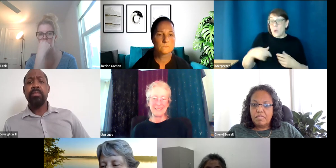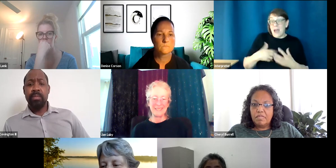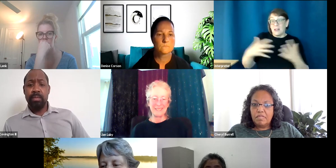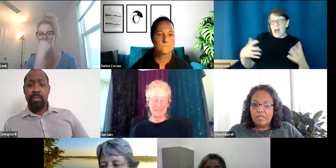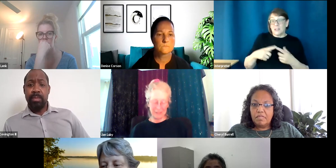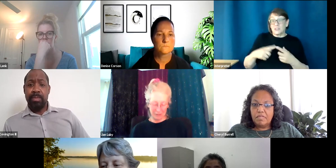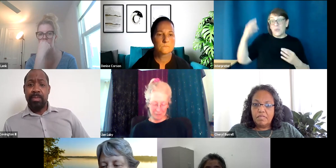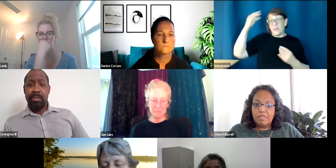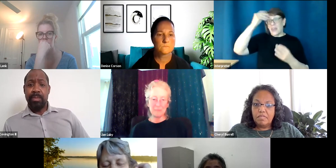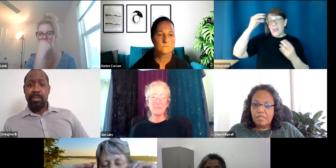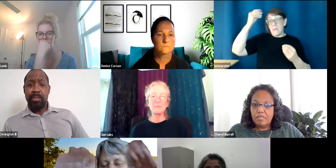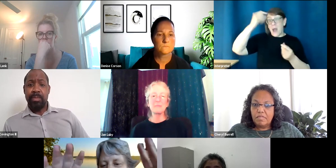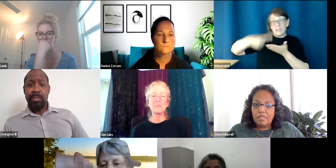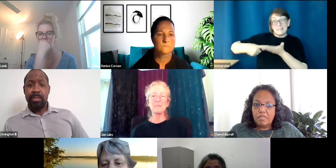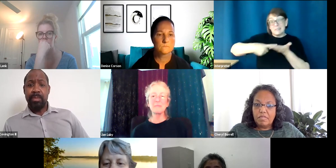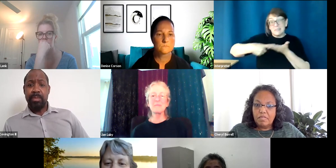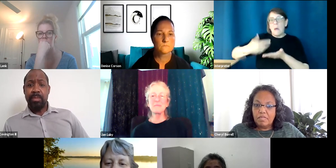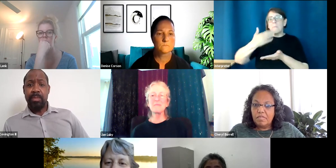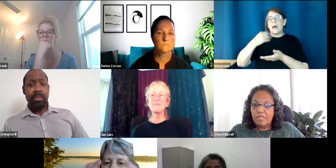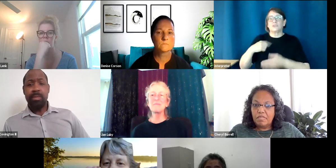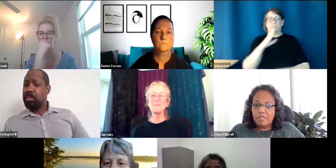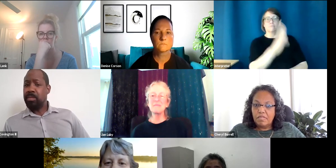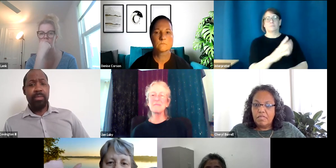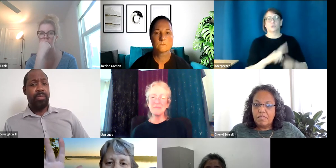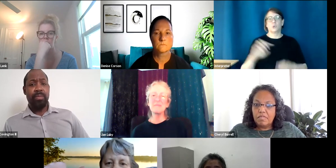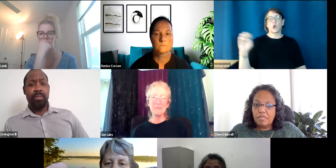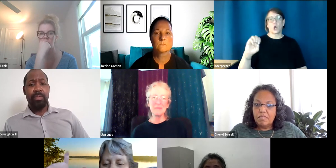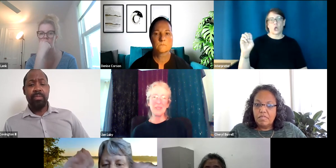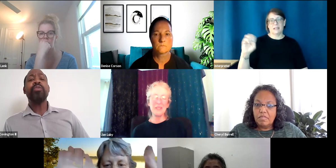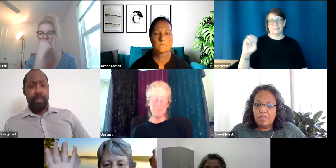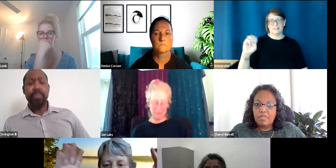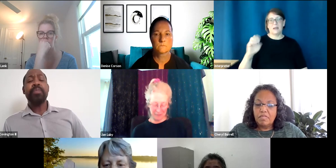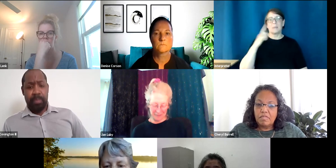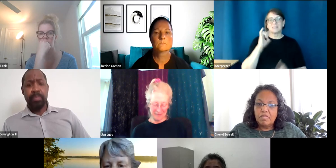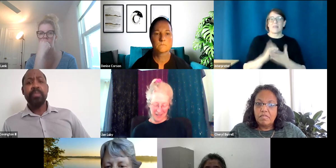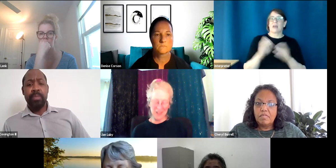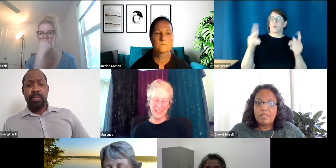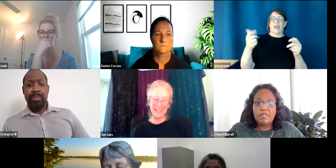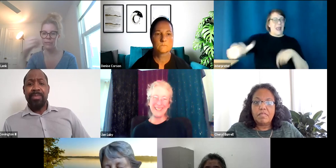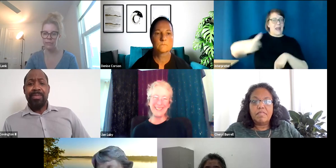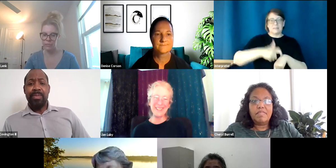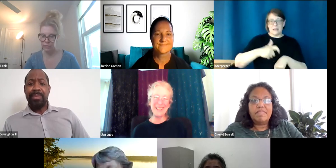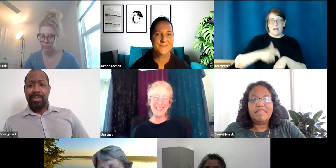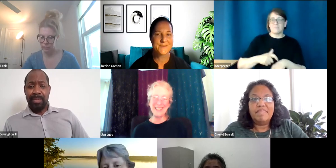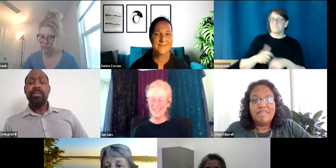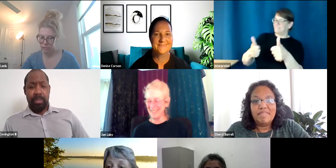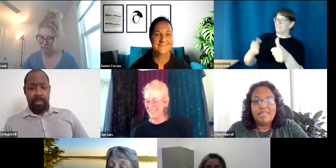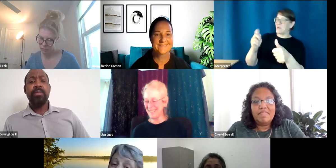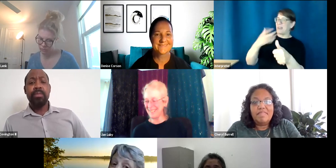it's best to just go to Ernest with it because that's totally okay at any time. Okay. All right. Thanks. Is that